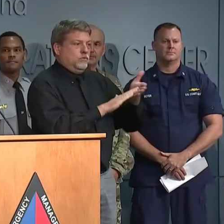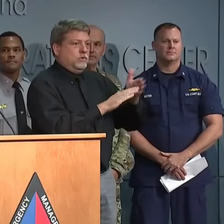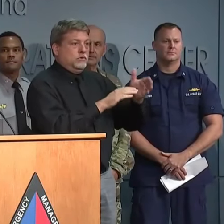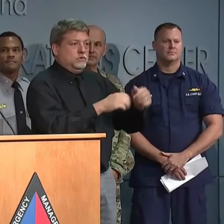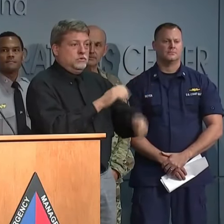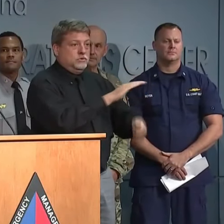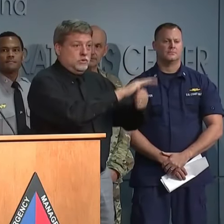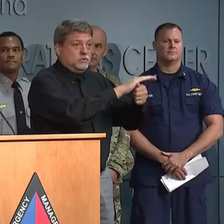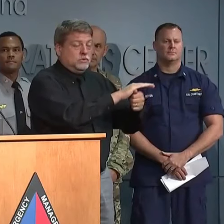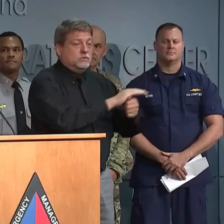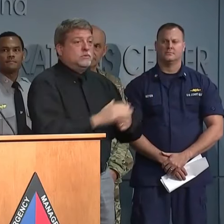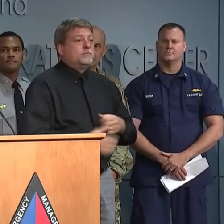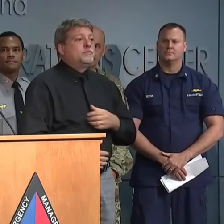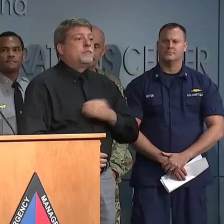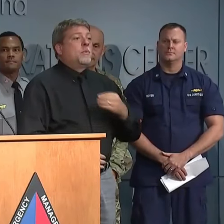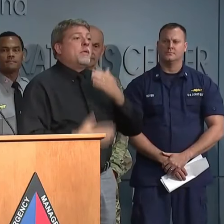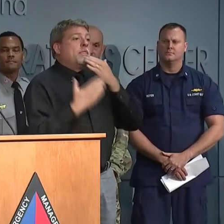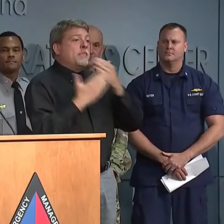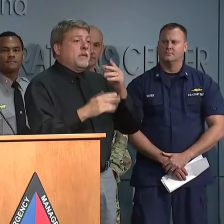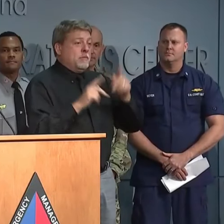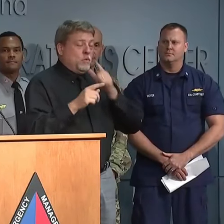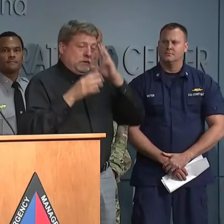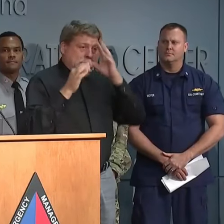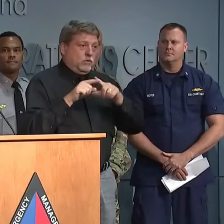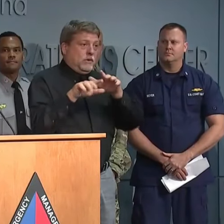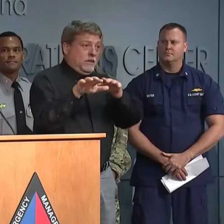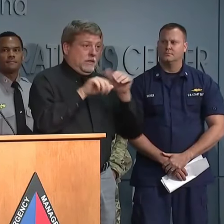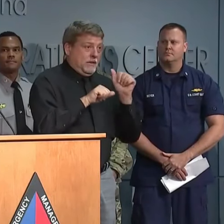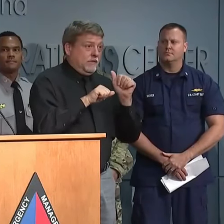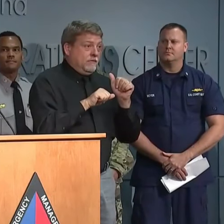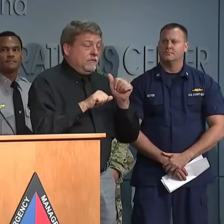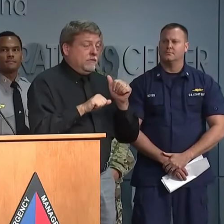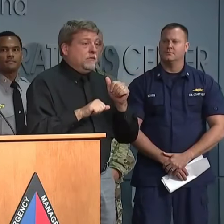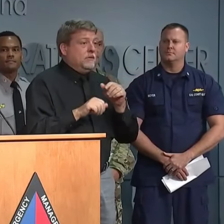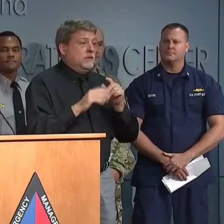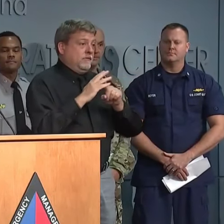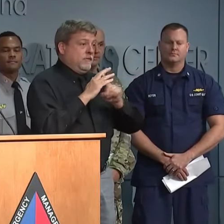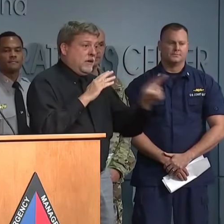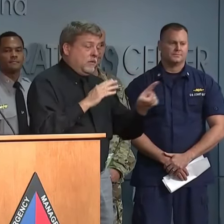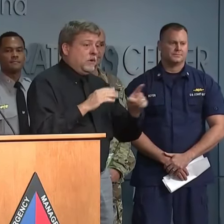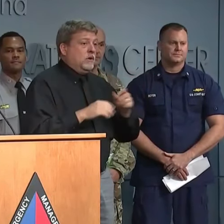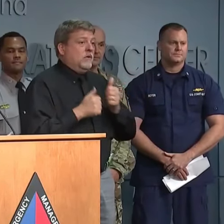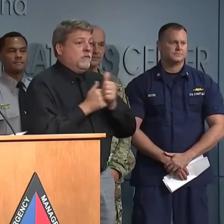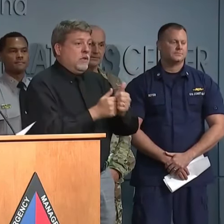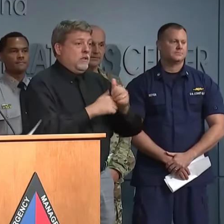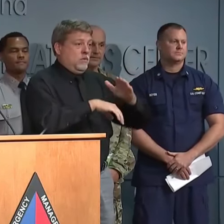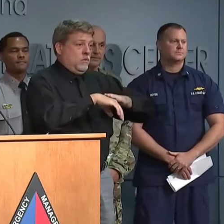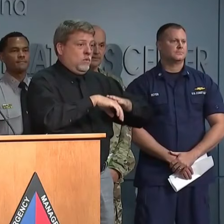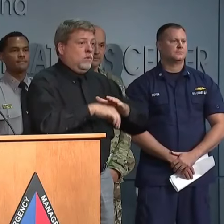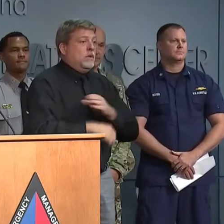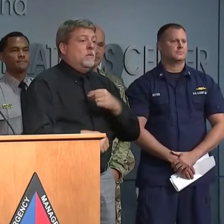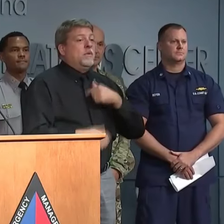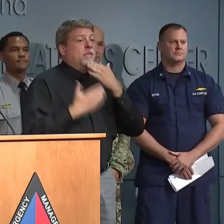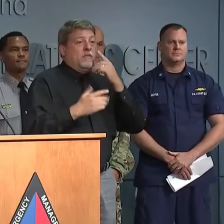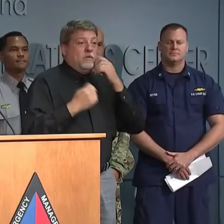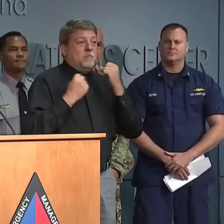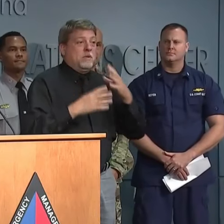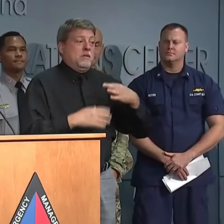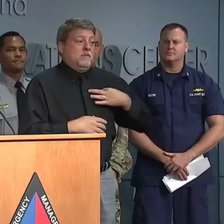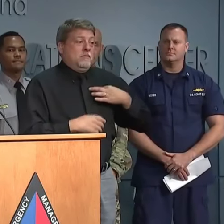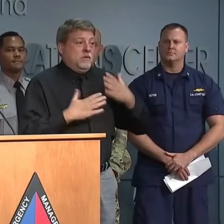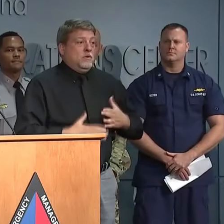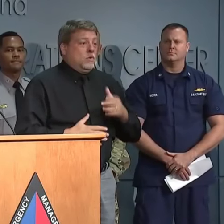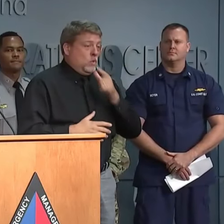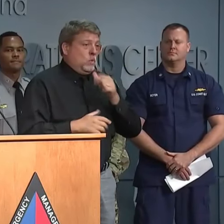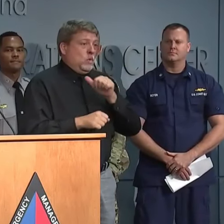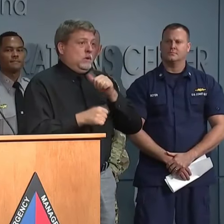also thanks to our first responders, some of whom are still in harm's way. For those